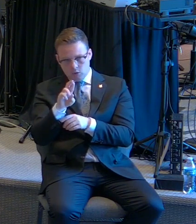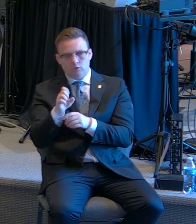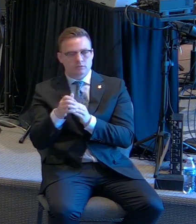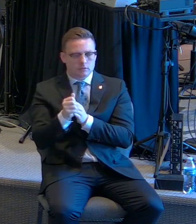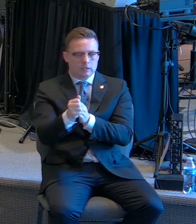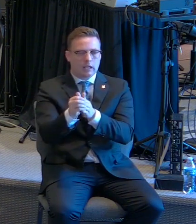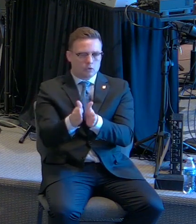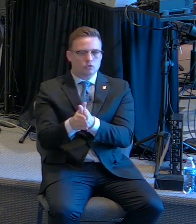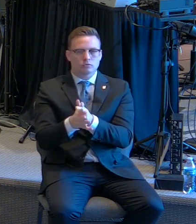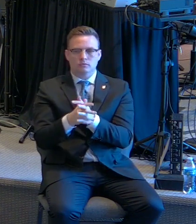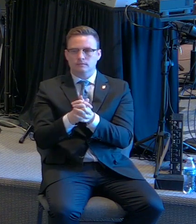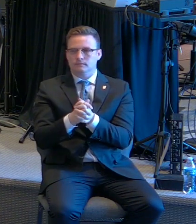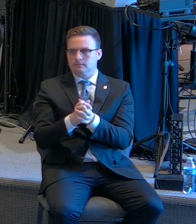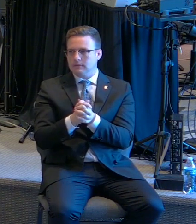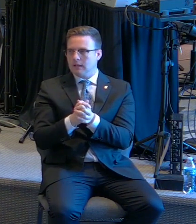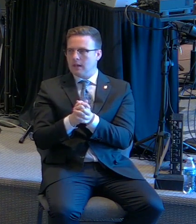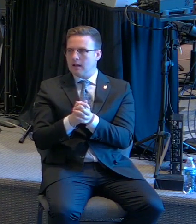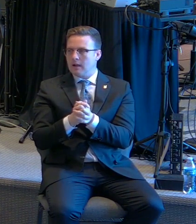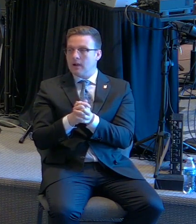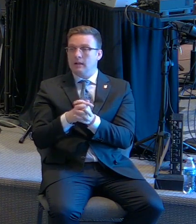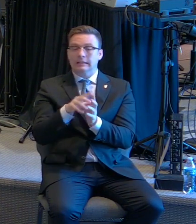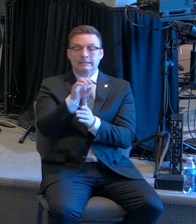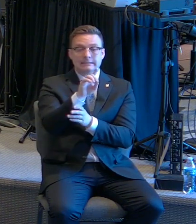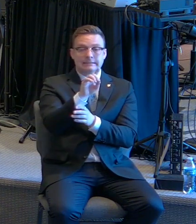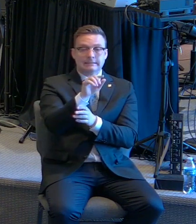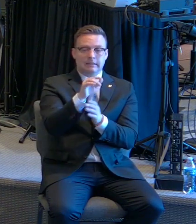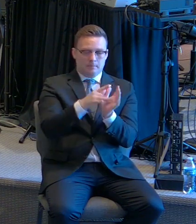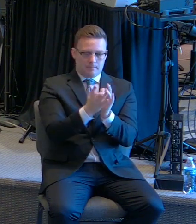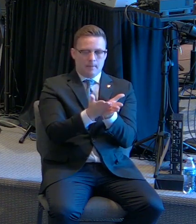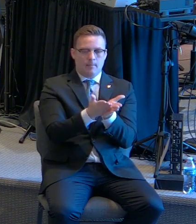I'm going to quickly go into the Word, Daniel chapter 3,